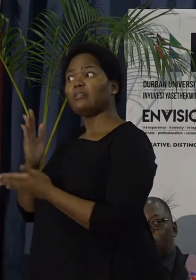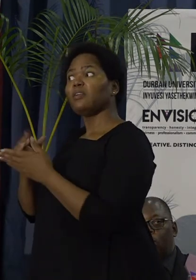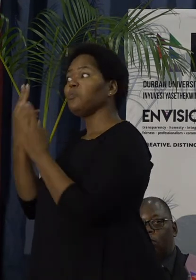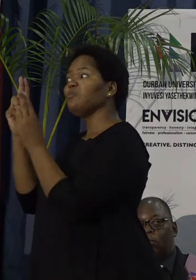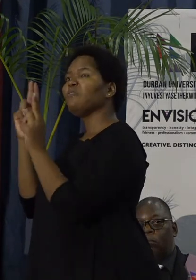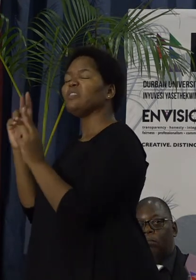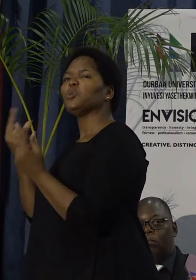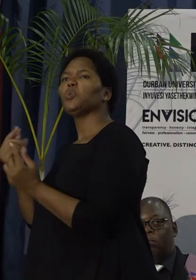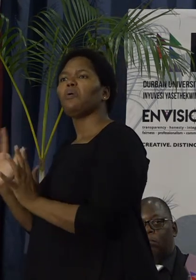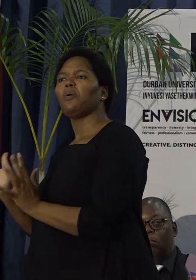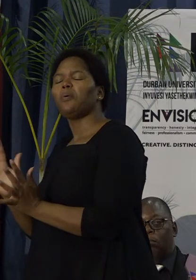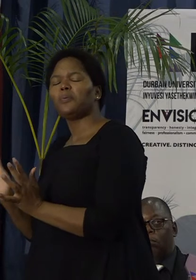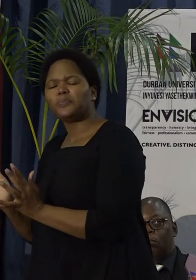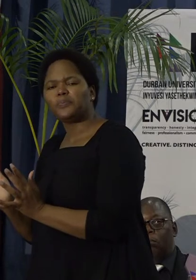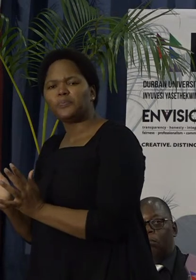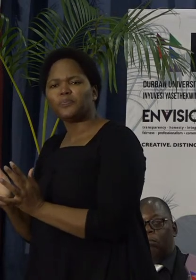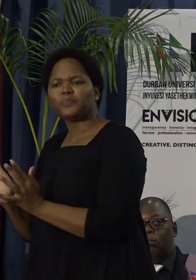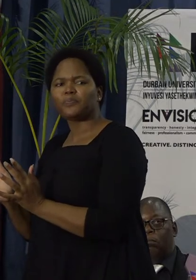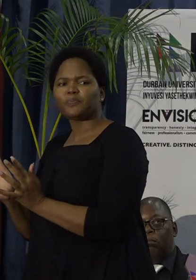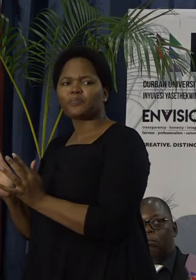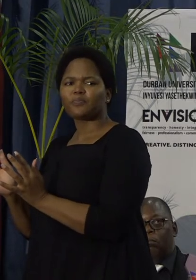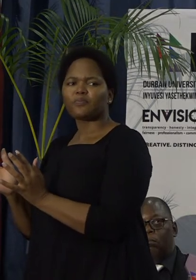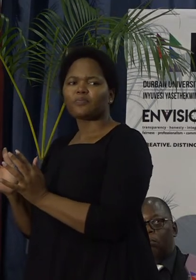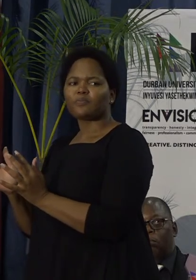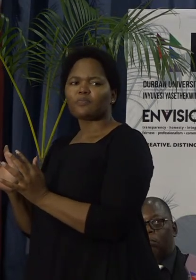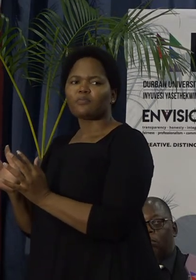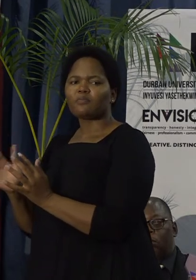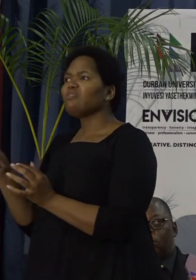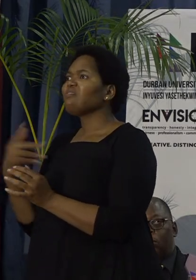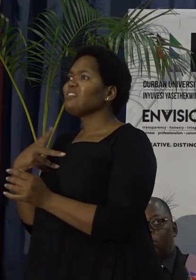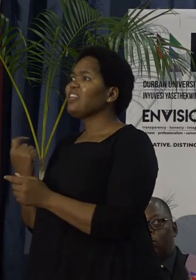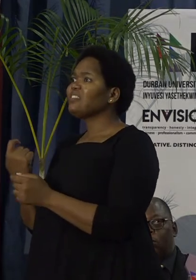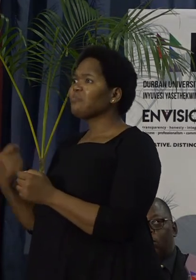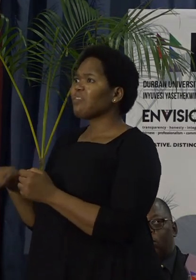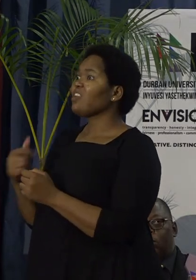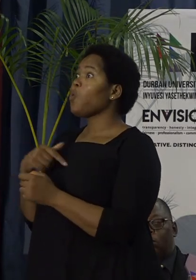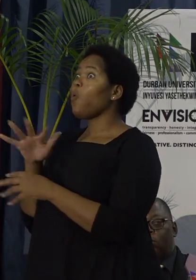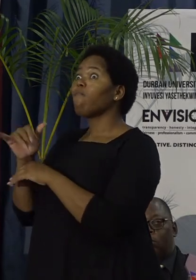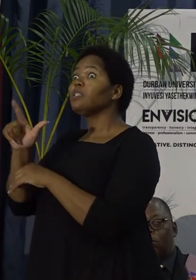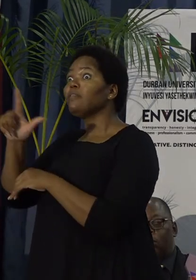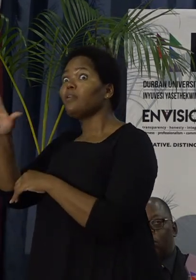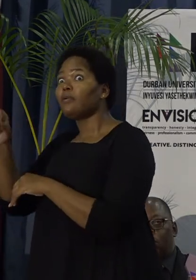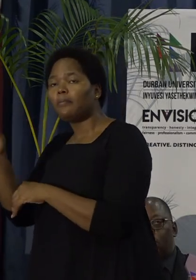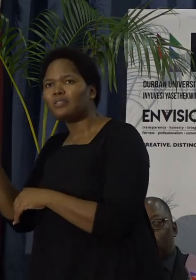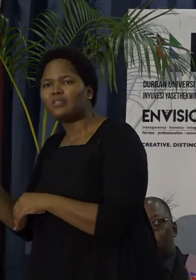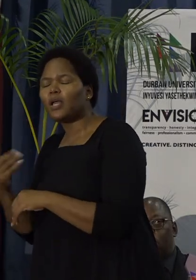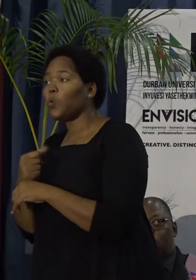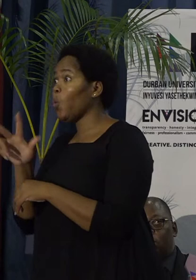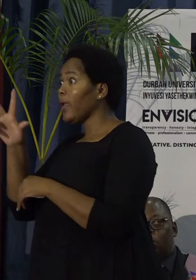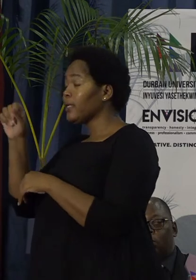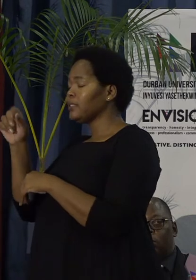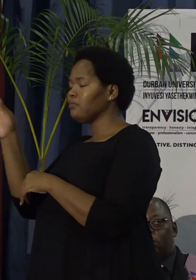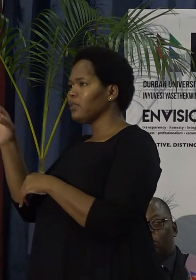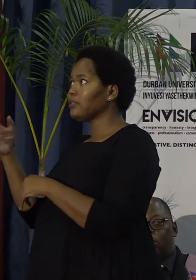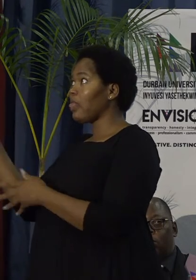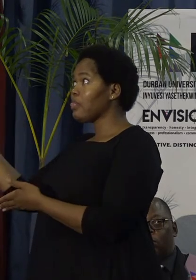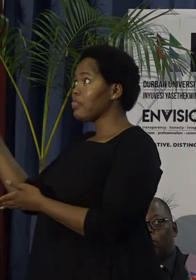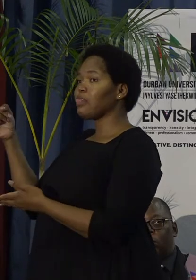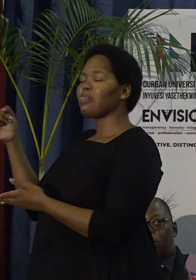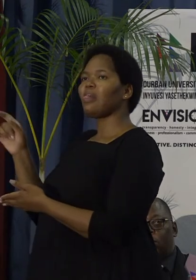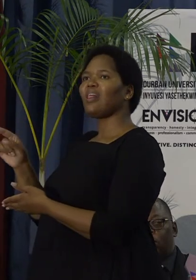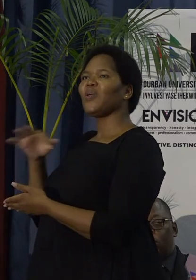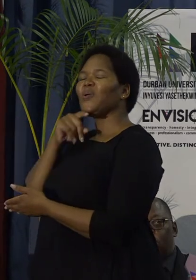that spend over 70%, 80% of their funds on salaries,